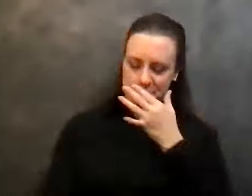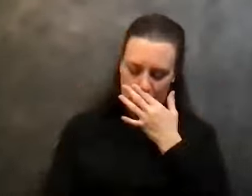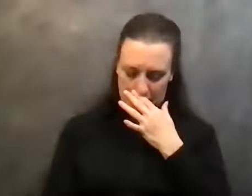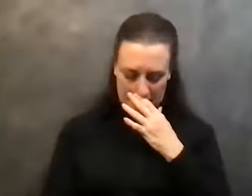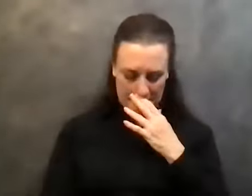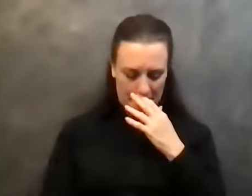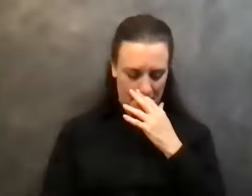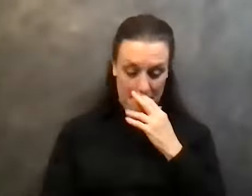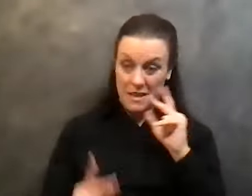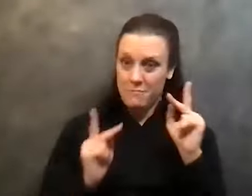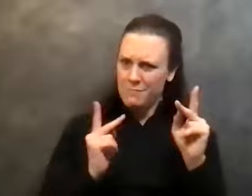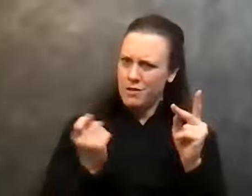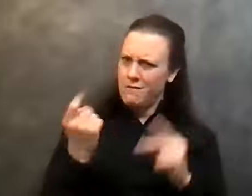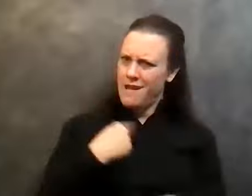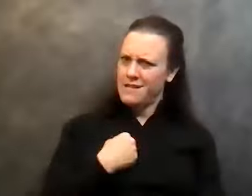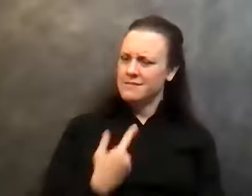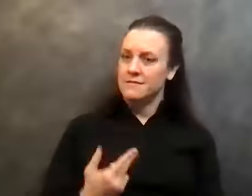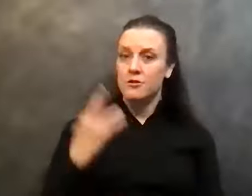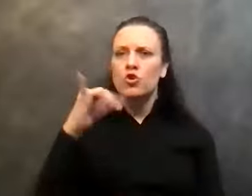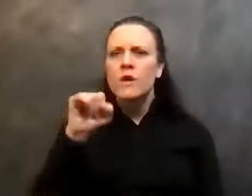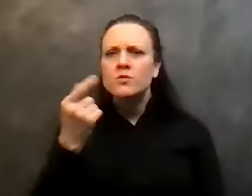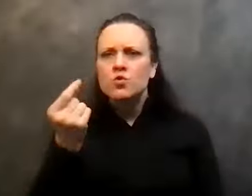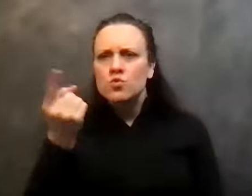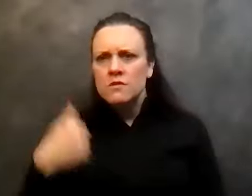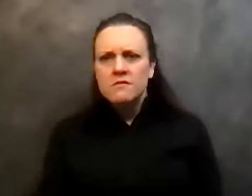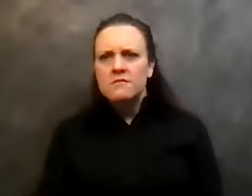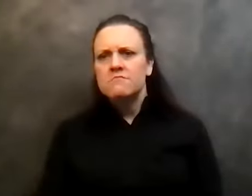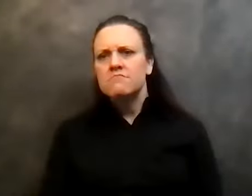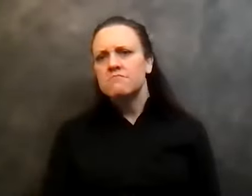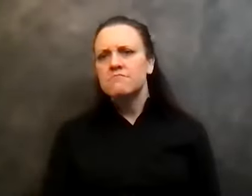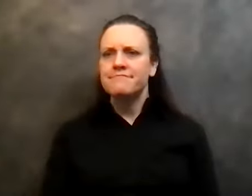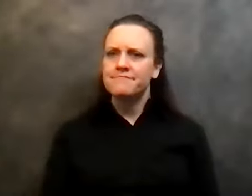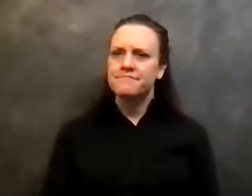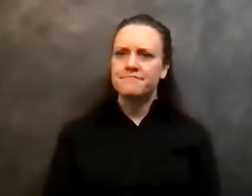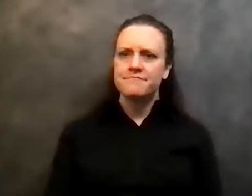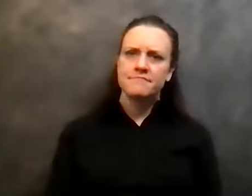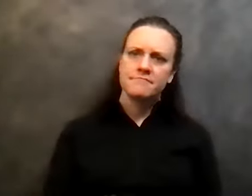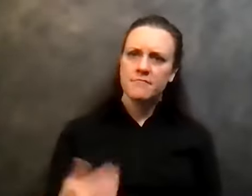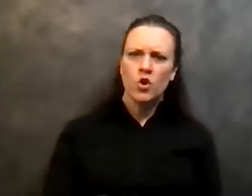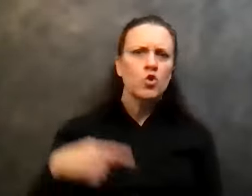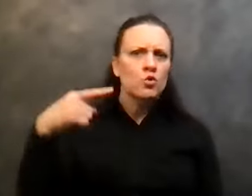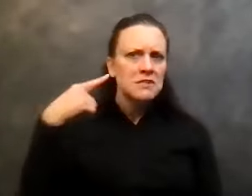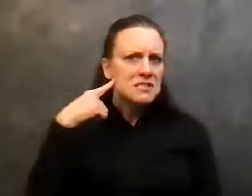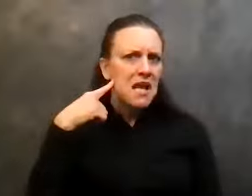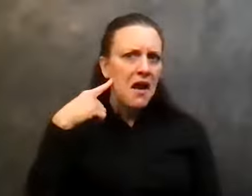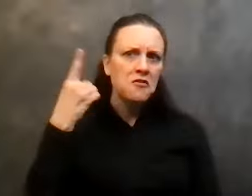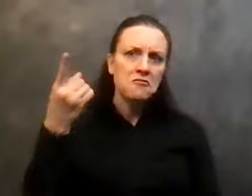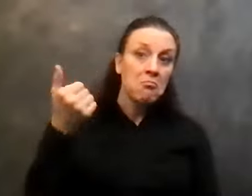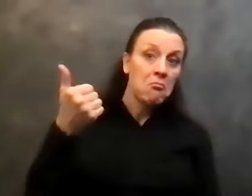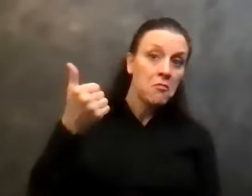people were asking me, Hey, Chris, whatever you're doing, you know, you know, you, you sound good. You know, would you sponsor me? And